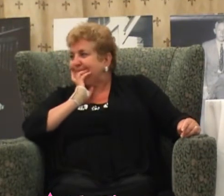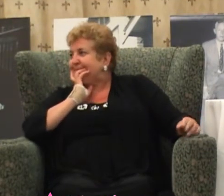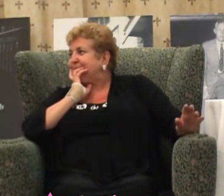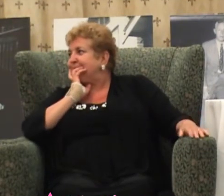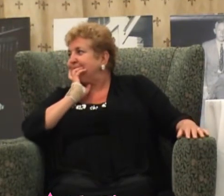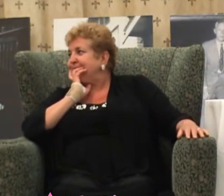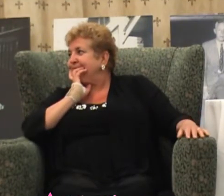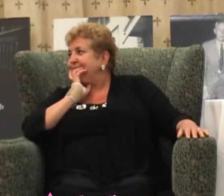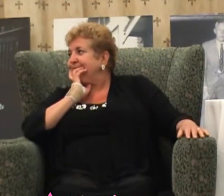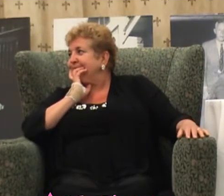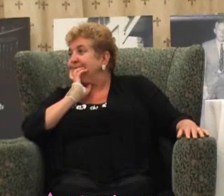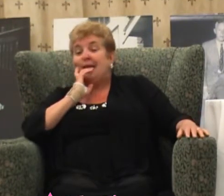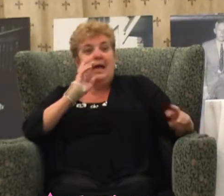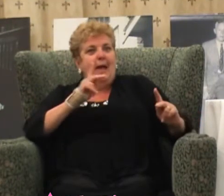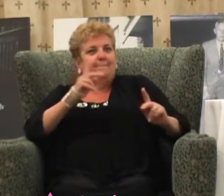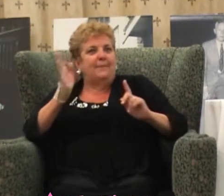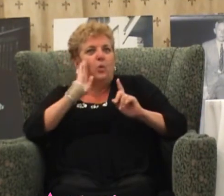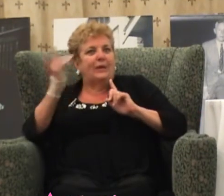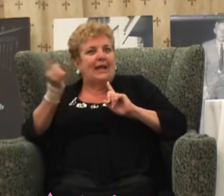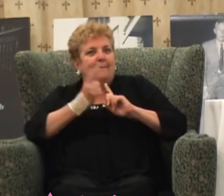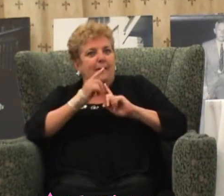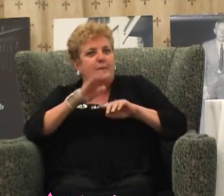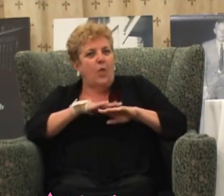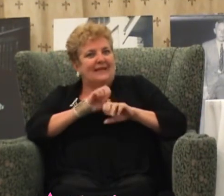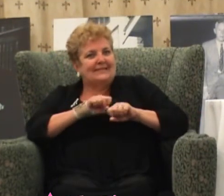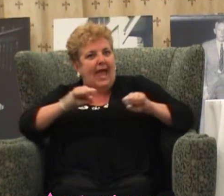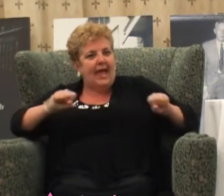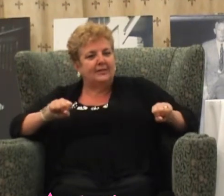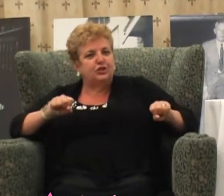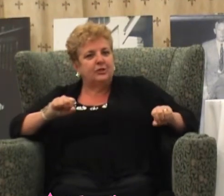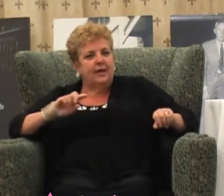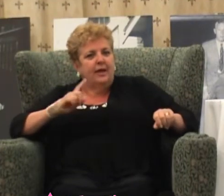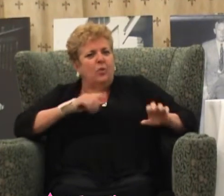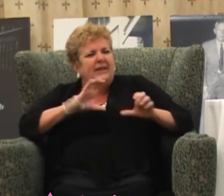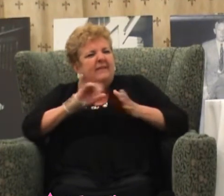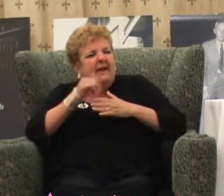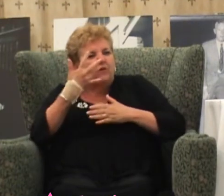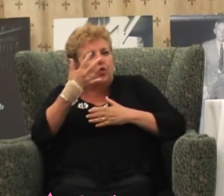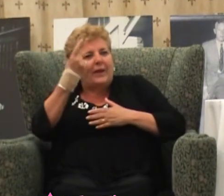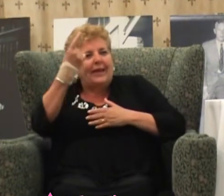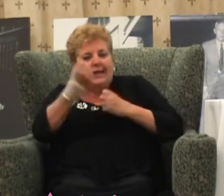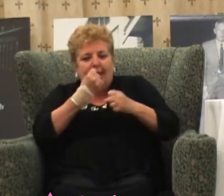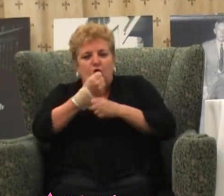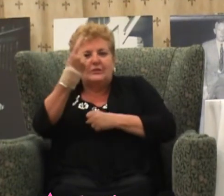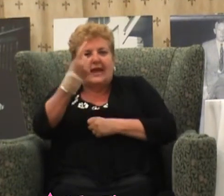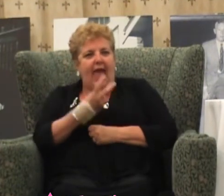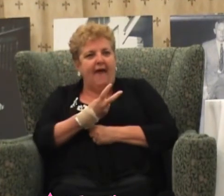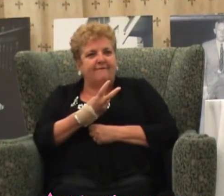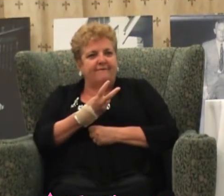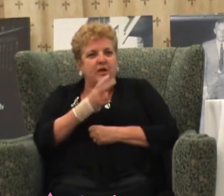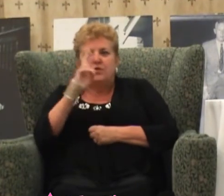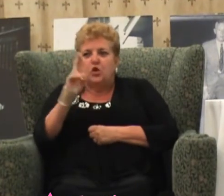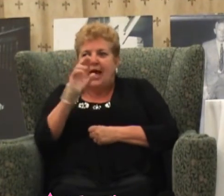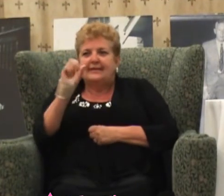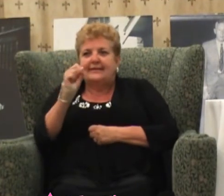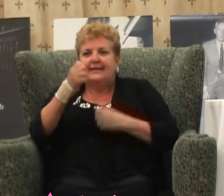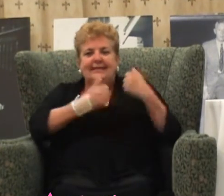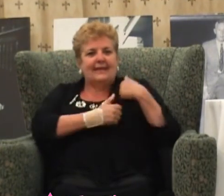So people would come up on the stage, you know. And we did this for three and a half years around the United States and Canada. People would come up on the stage afterwards, and the